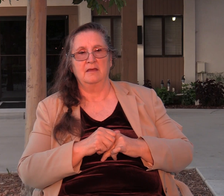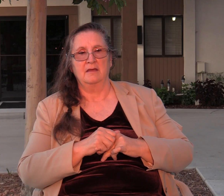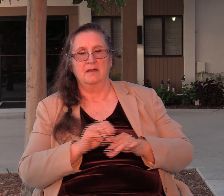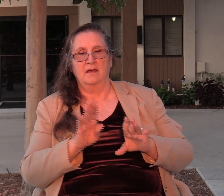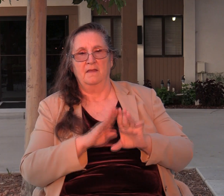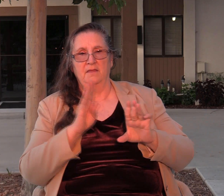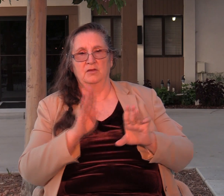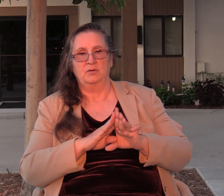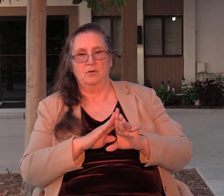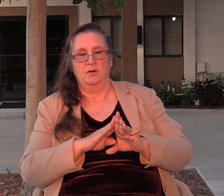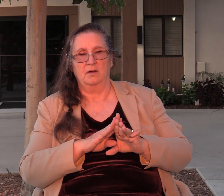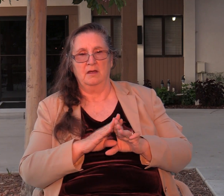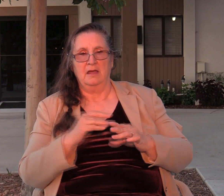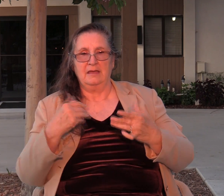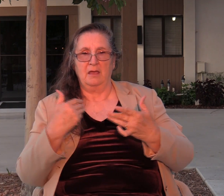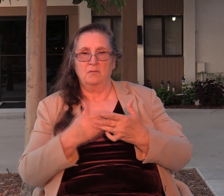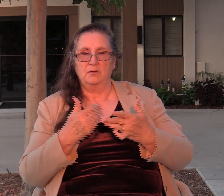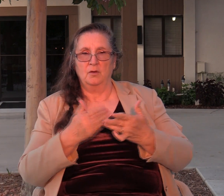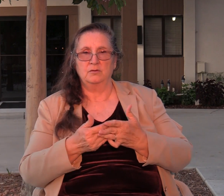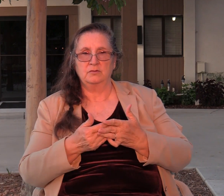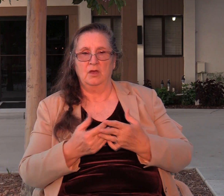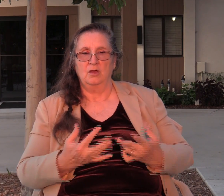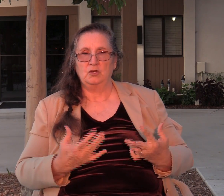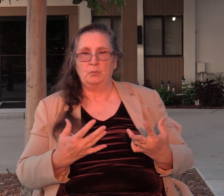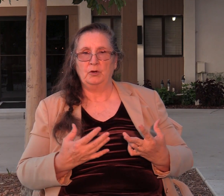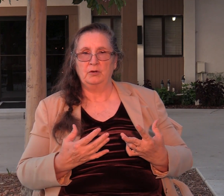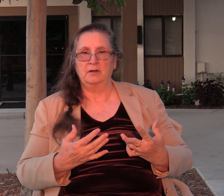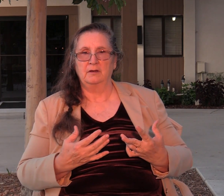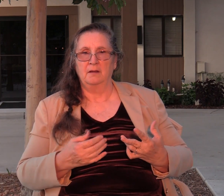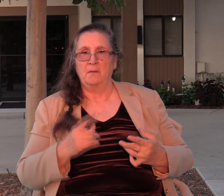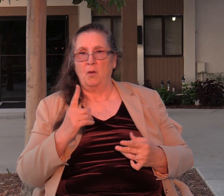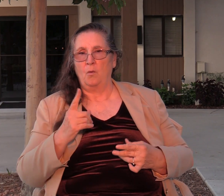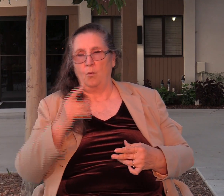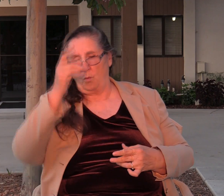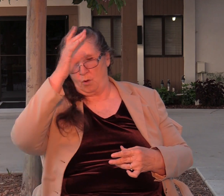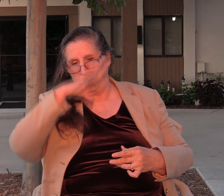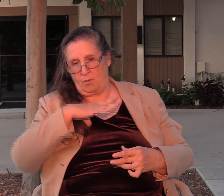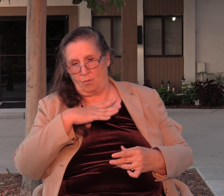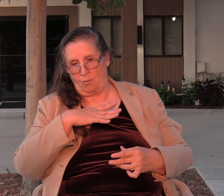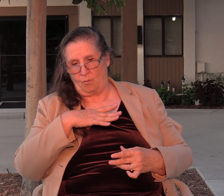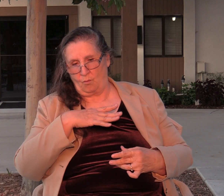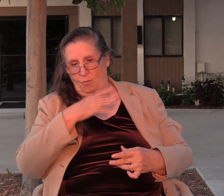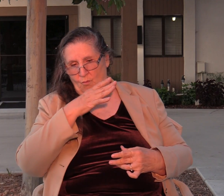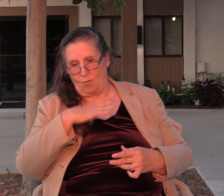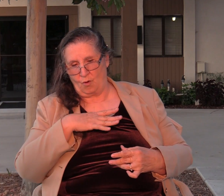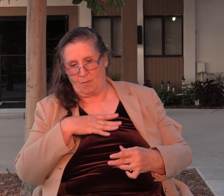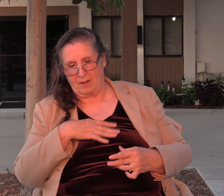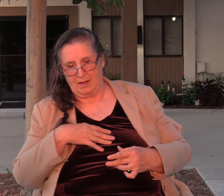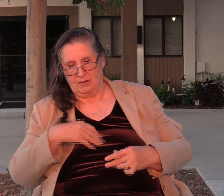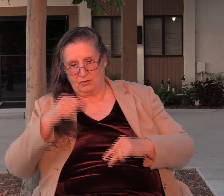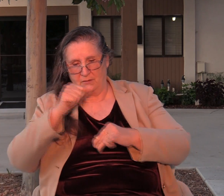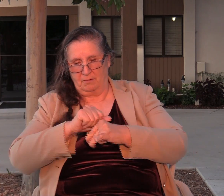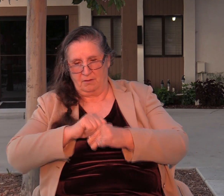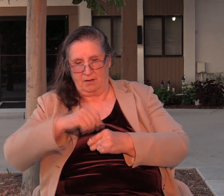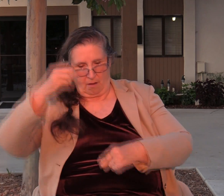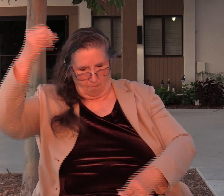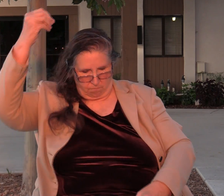burn it with fire. But a certain woman dropped an upper millstone on Abimelech's head and crushed